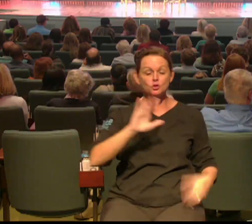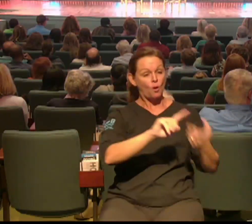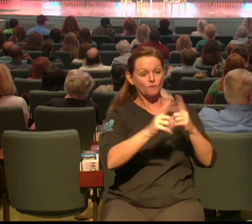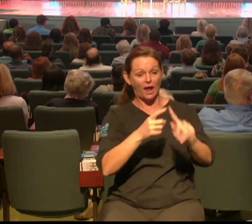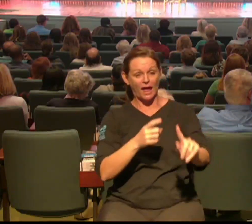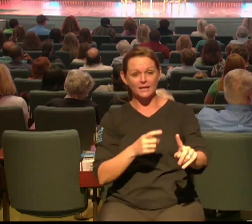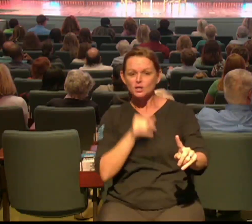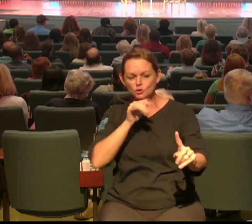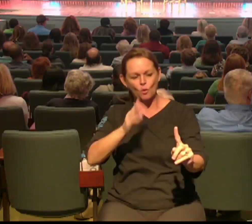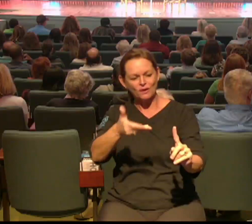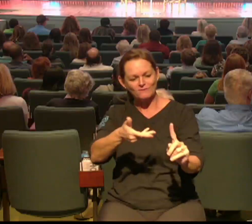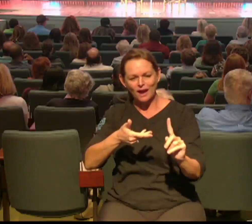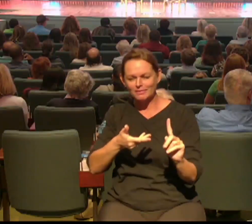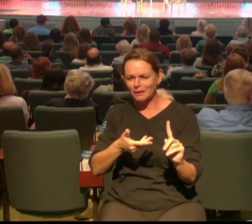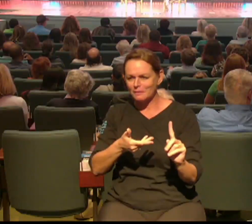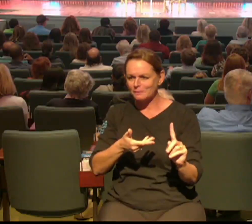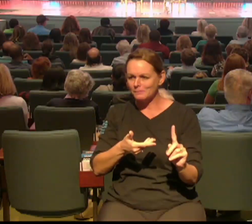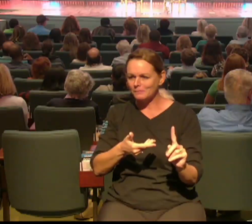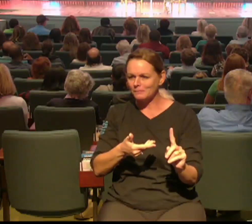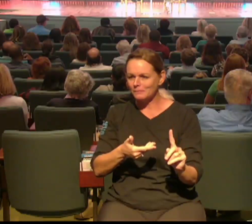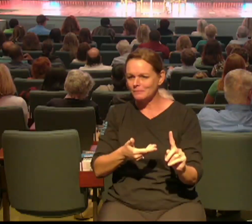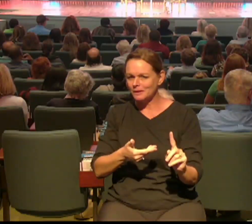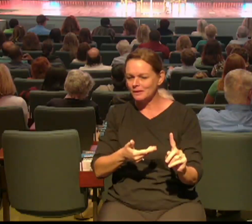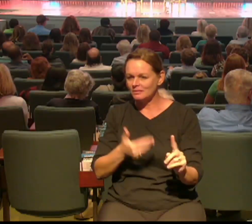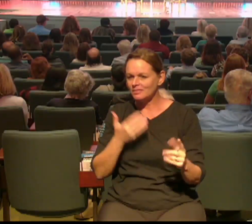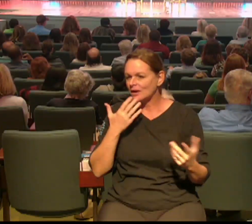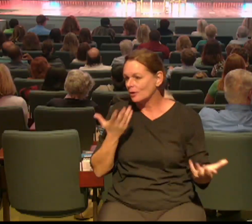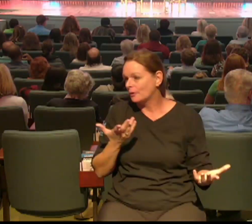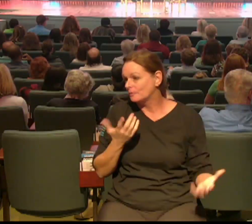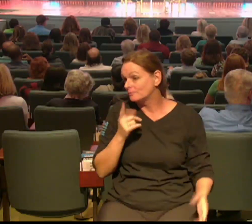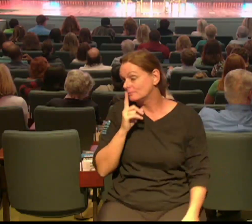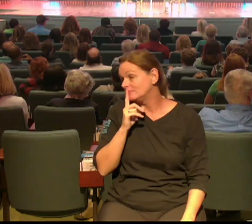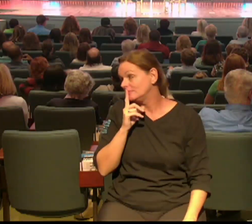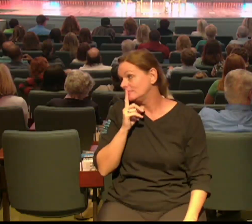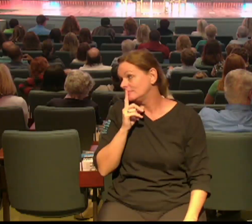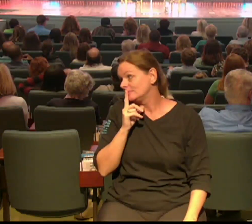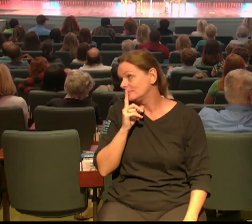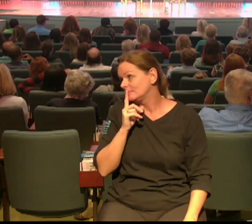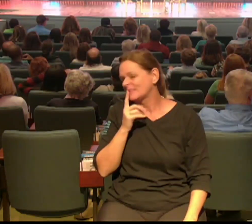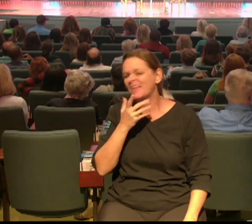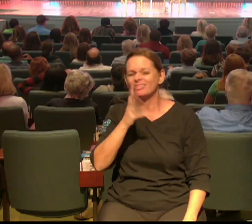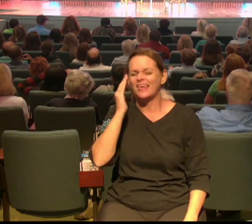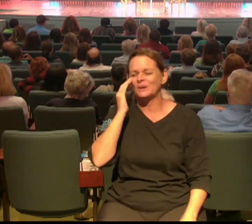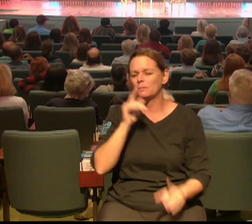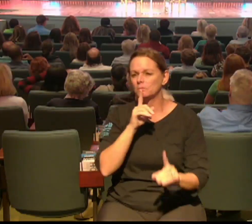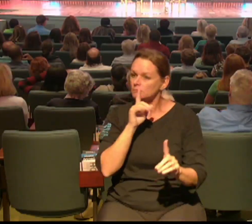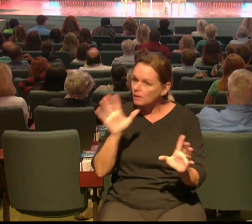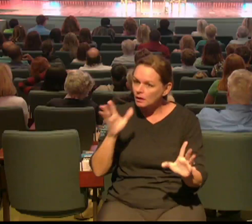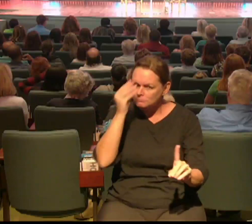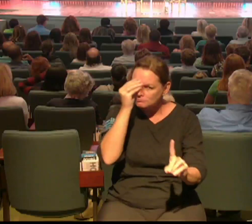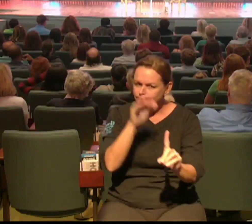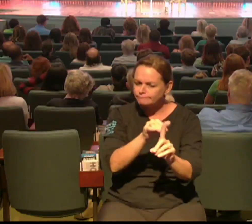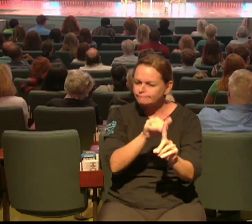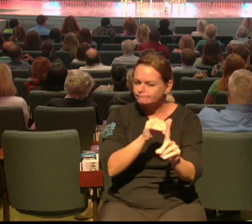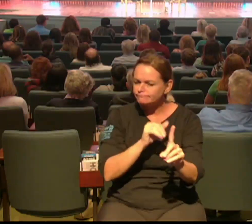they're not gonna know that we're waiting for them unless you tell them the message needs a messenger